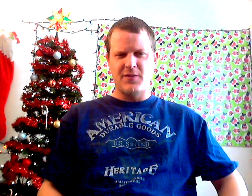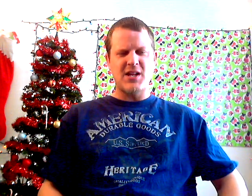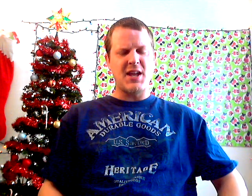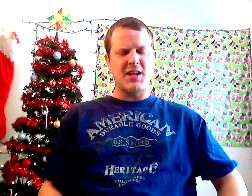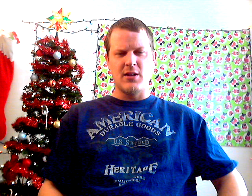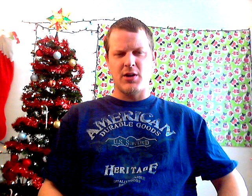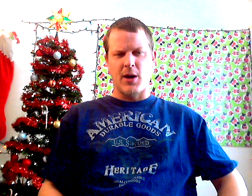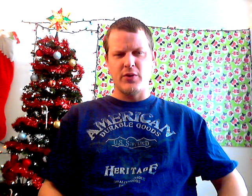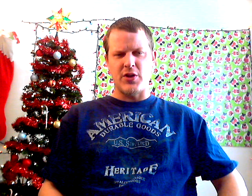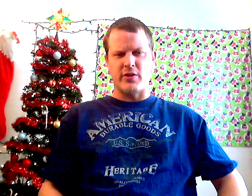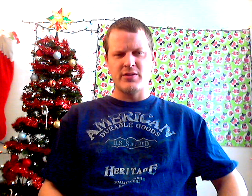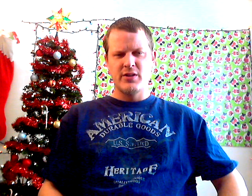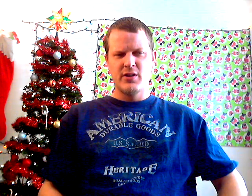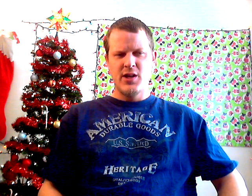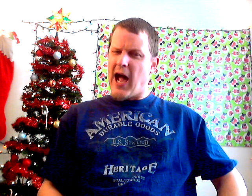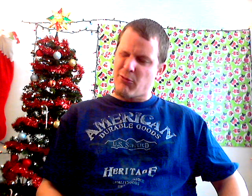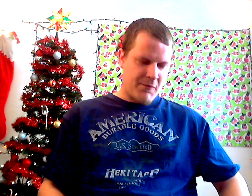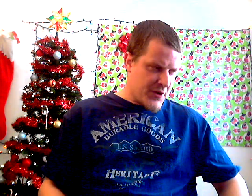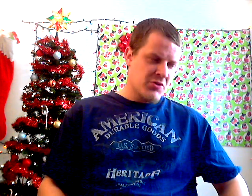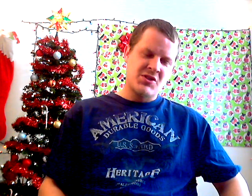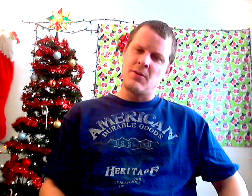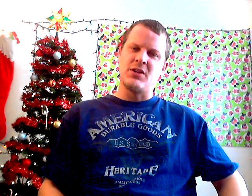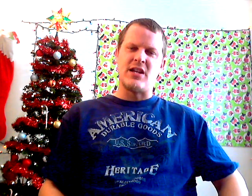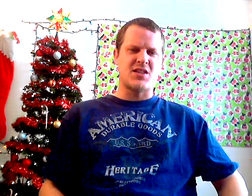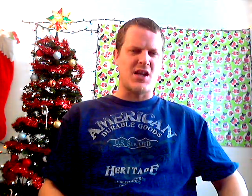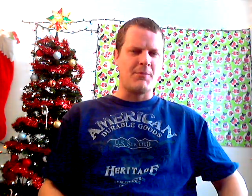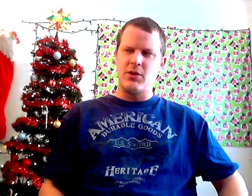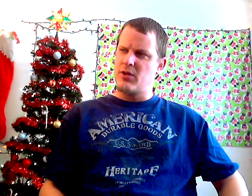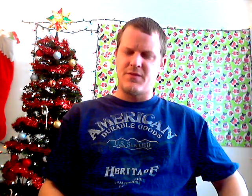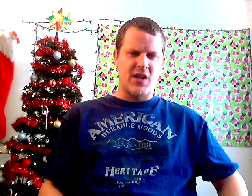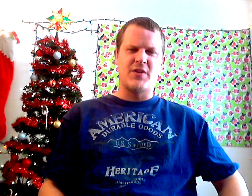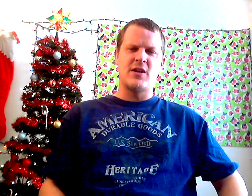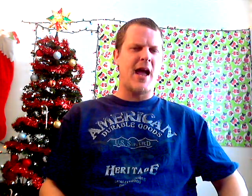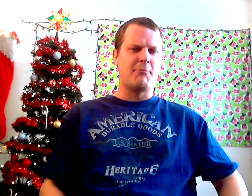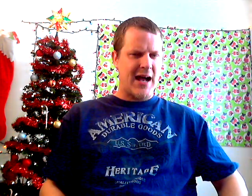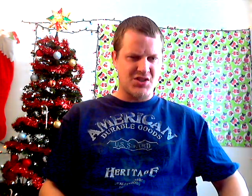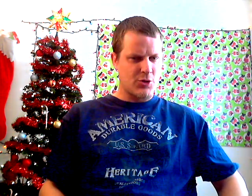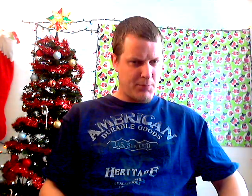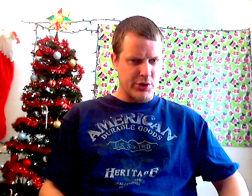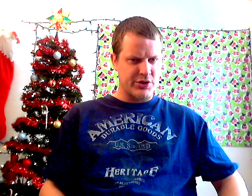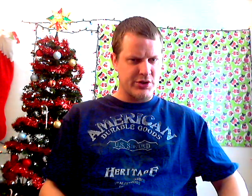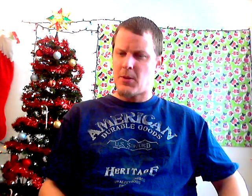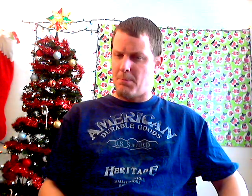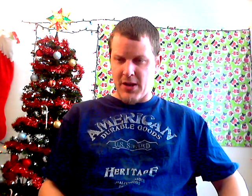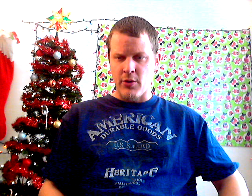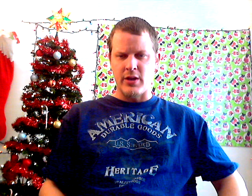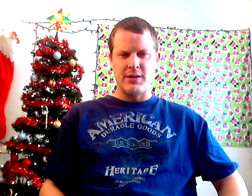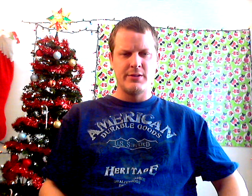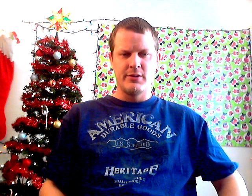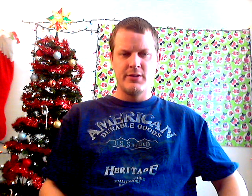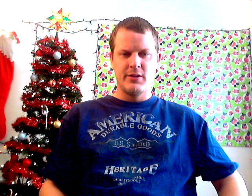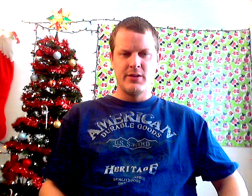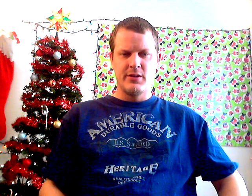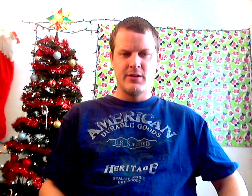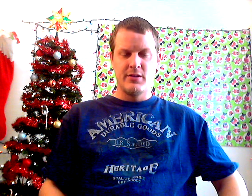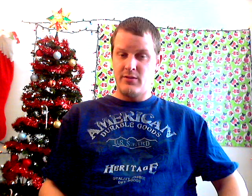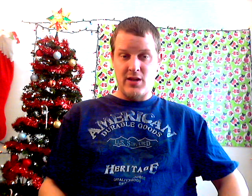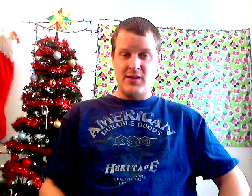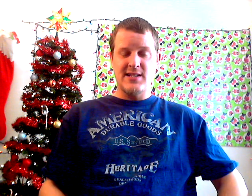it have taken him a couple of years? I refuse to believe that the company would have given him that monster push. Period. And